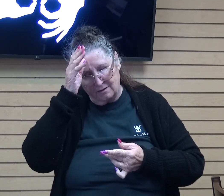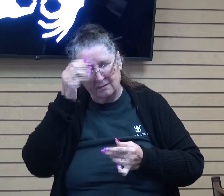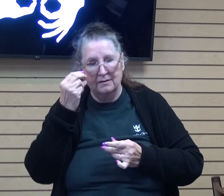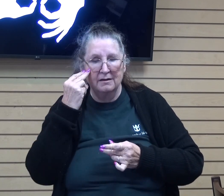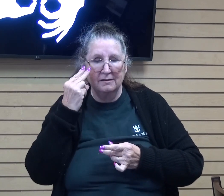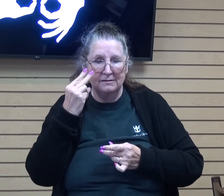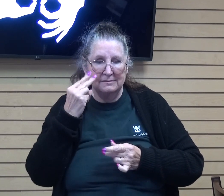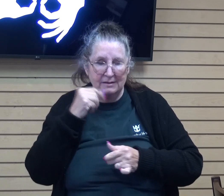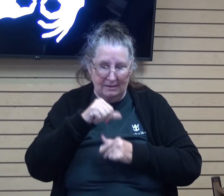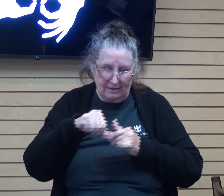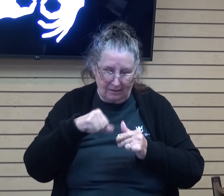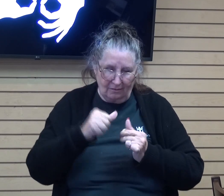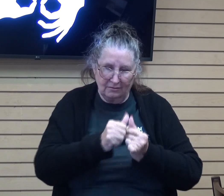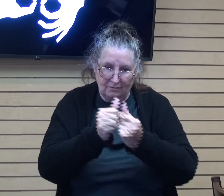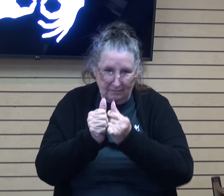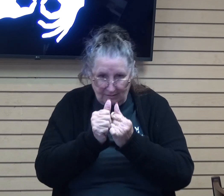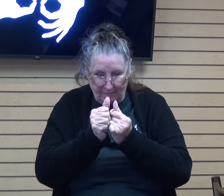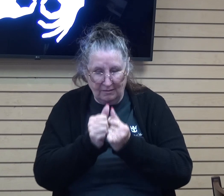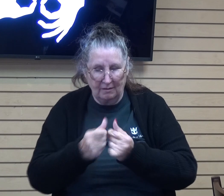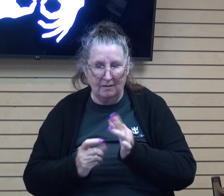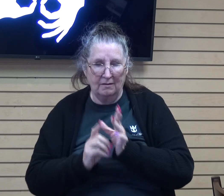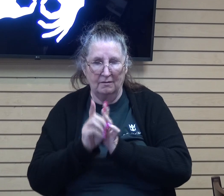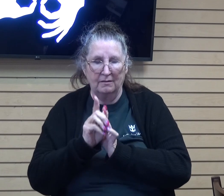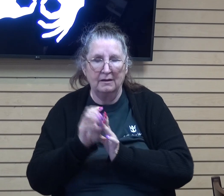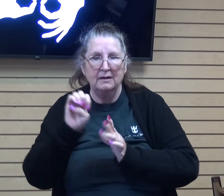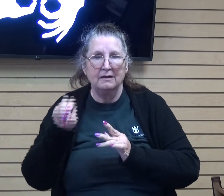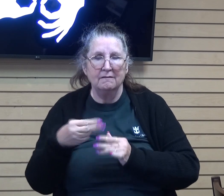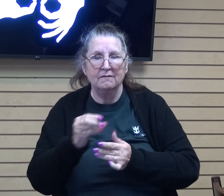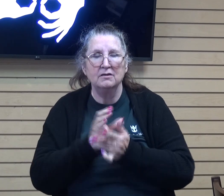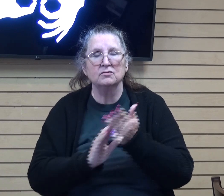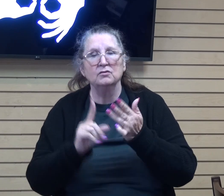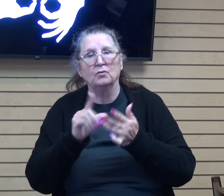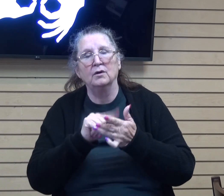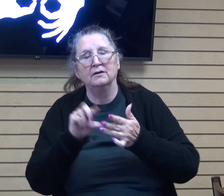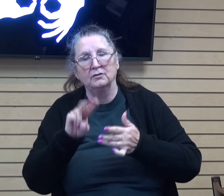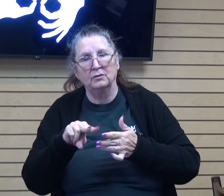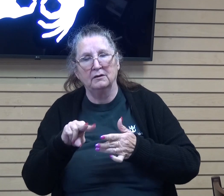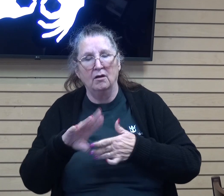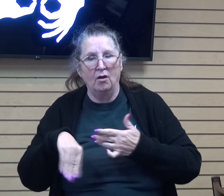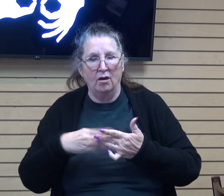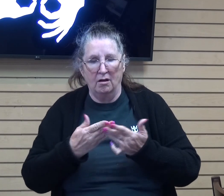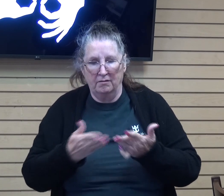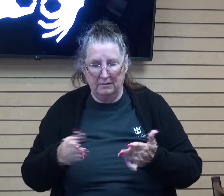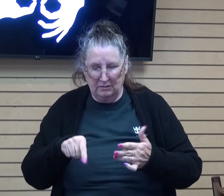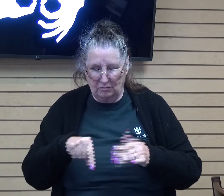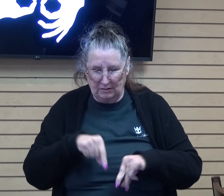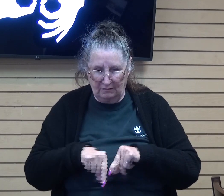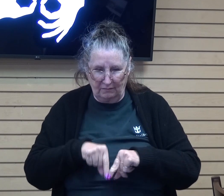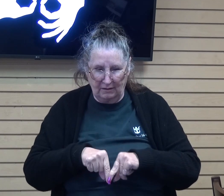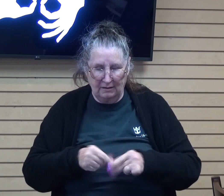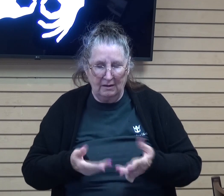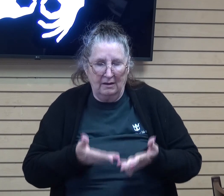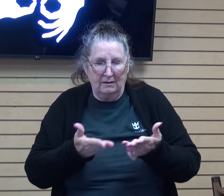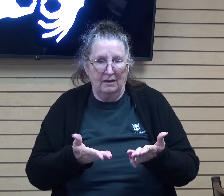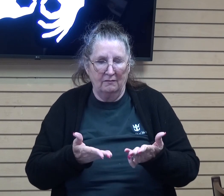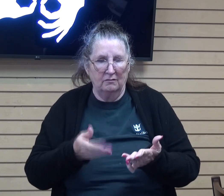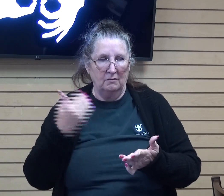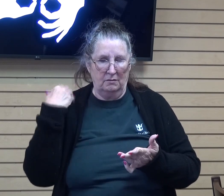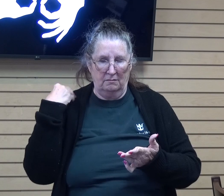sharing and growing ephesians 1 22 and he put all things under his feet and gave him to be head over all things